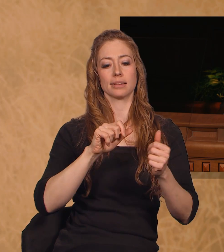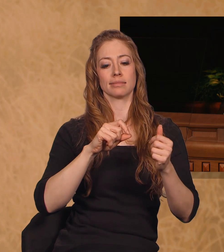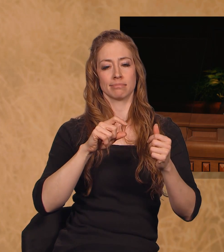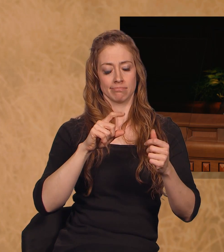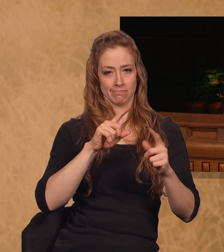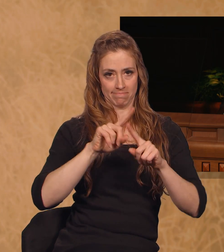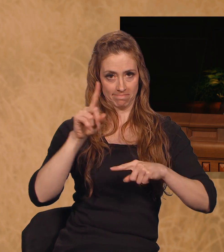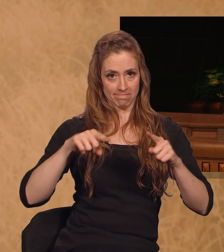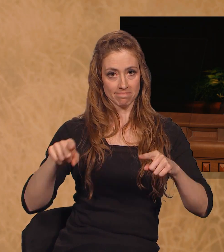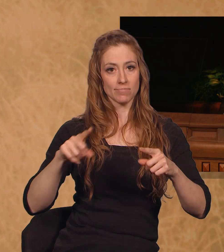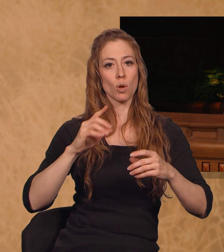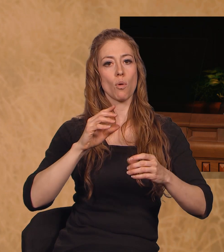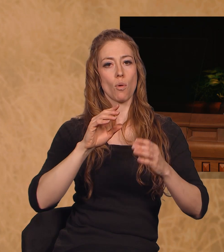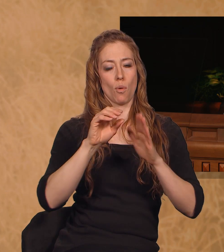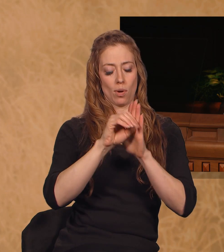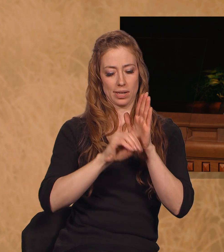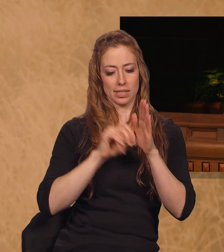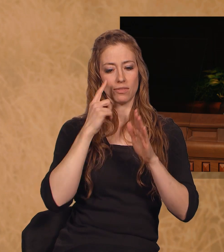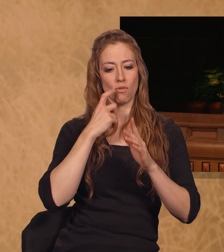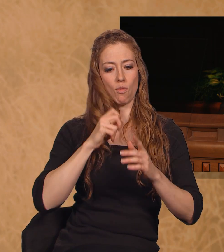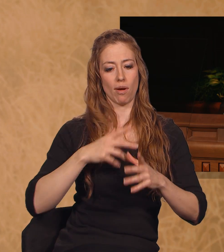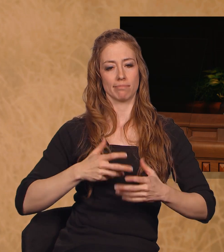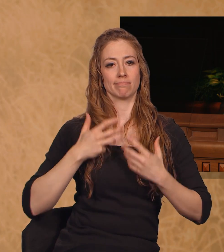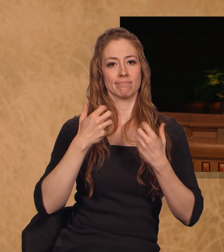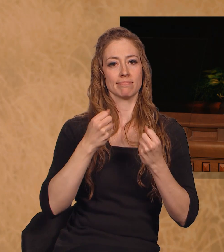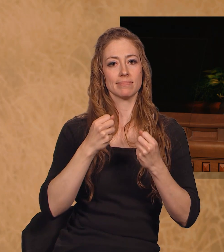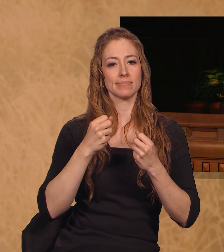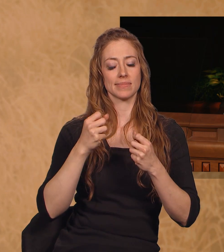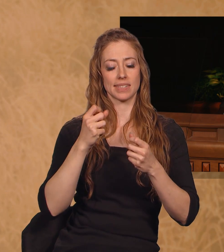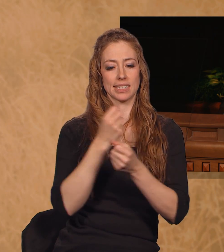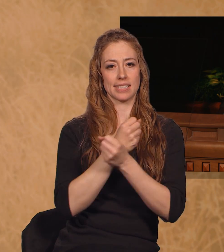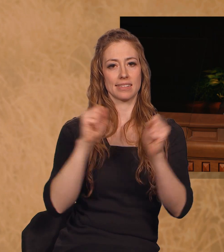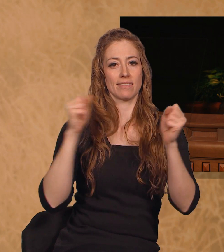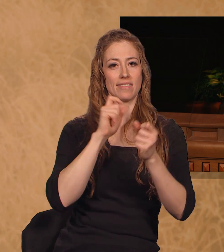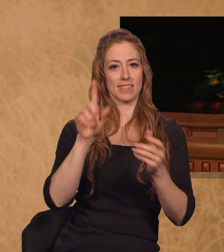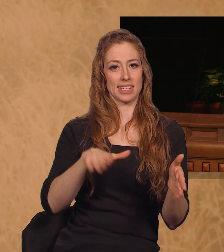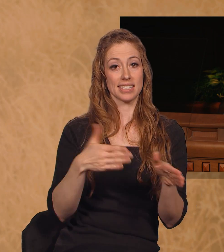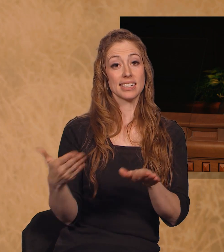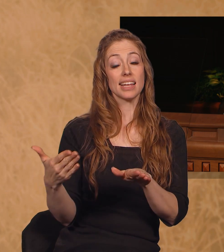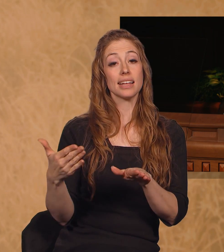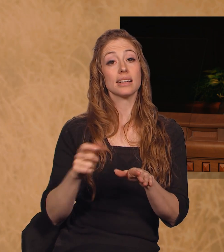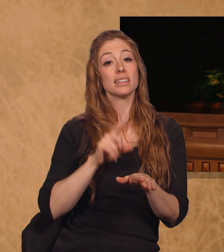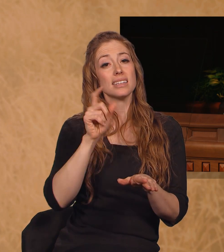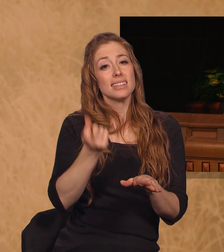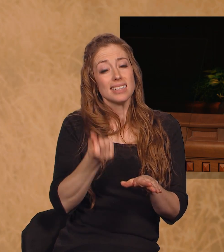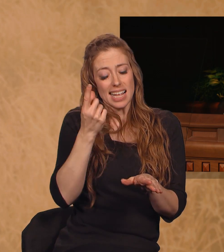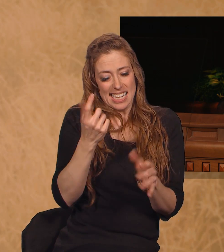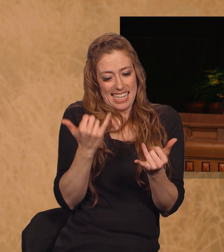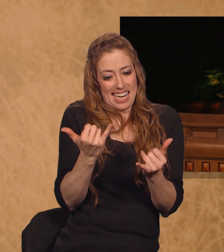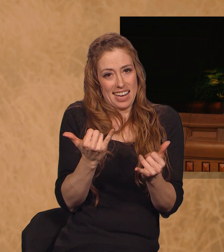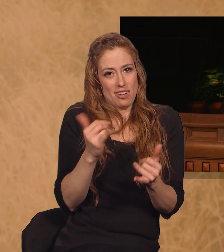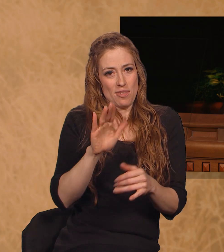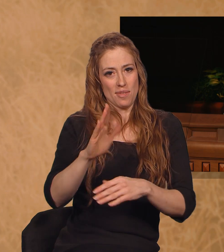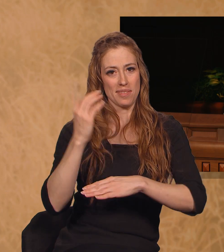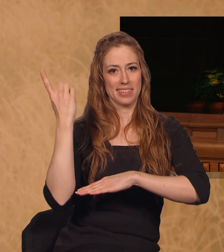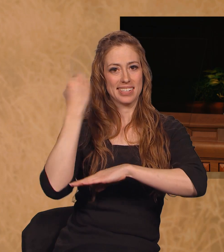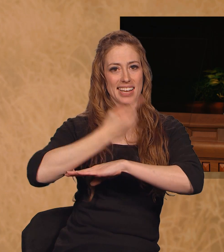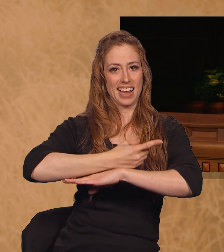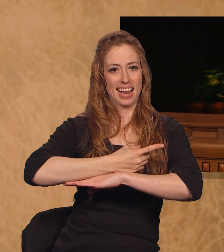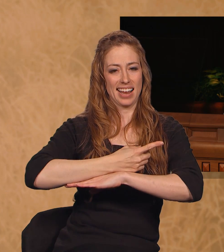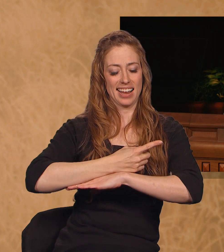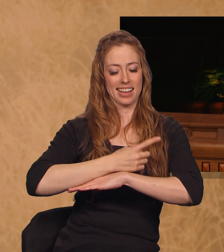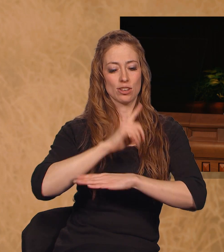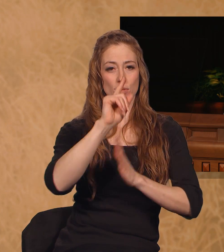therein for the redemption of the dead. This is your day, and your work has begun.